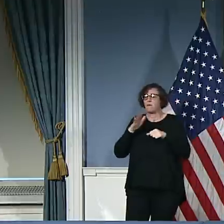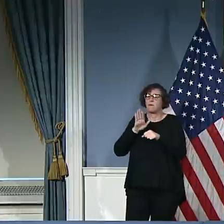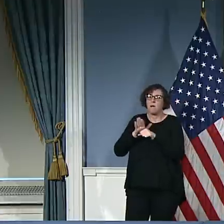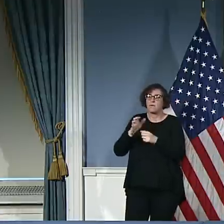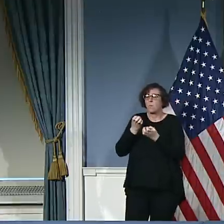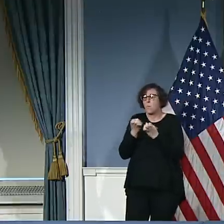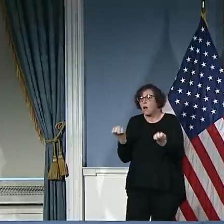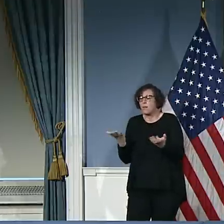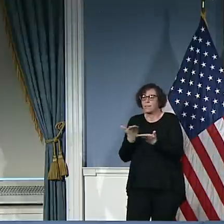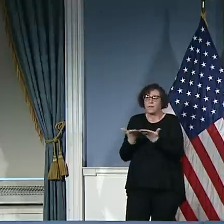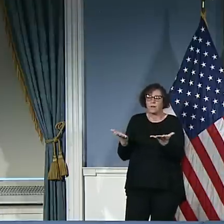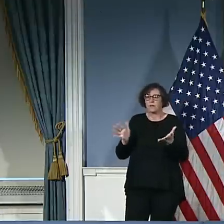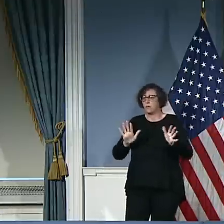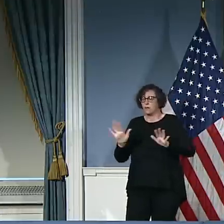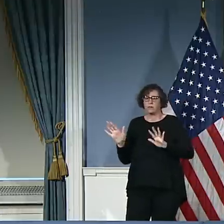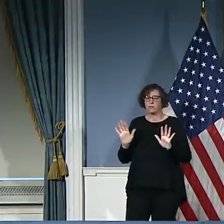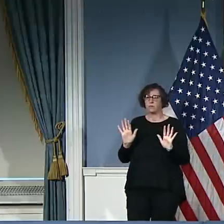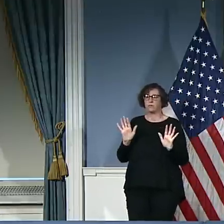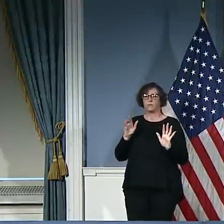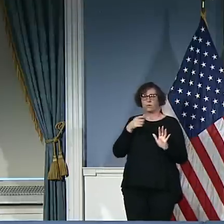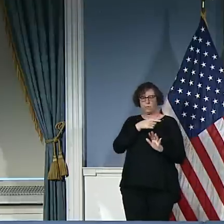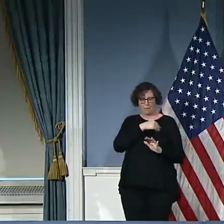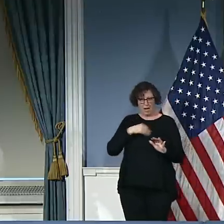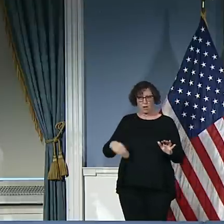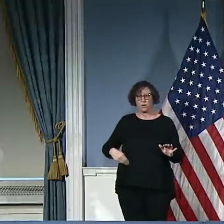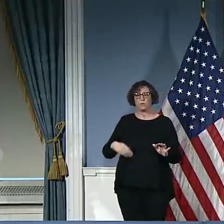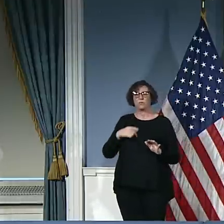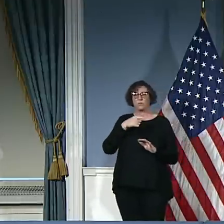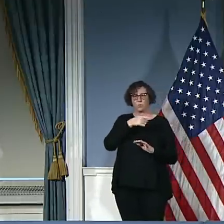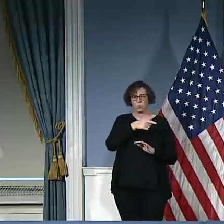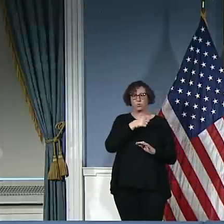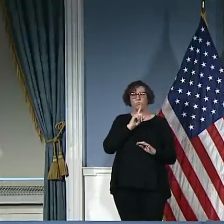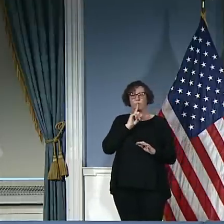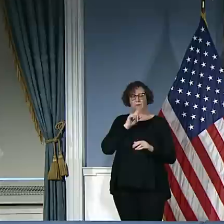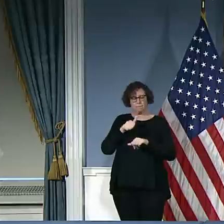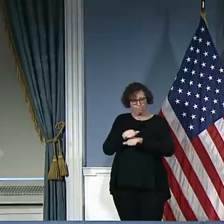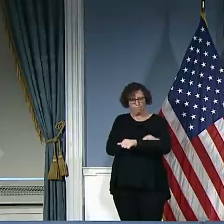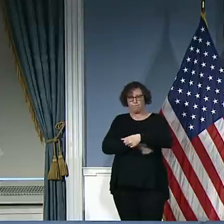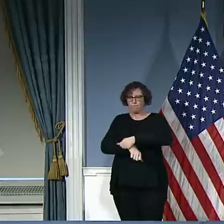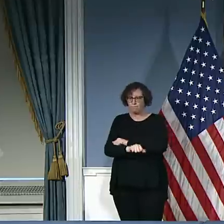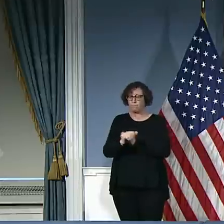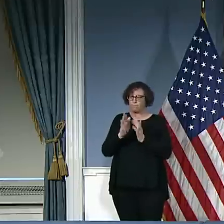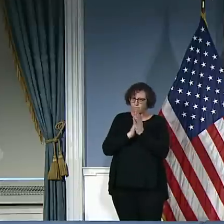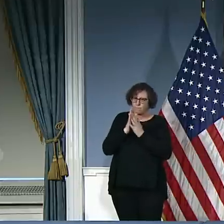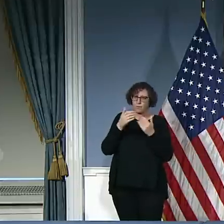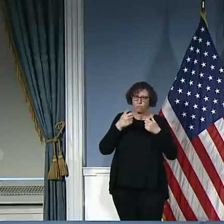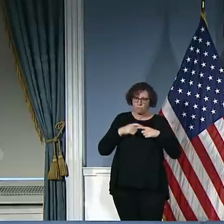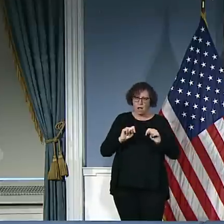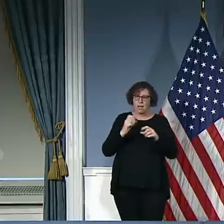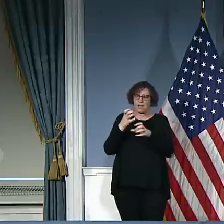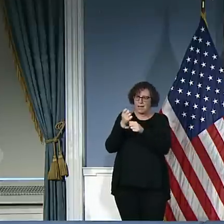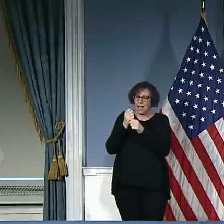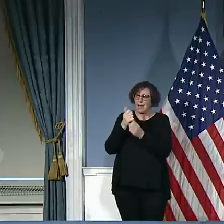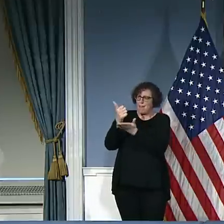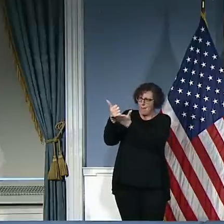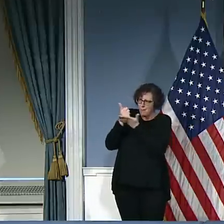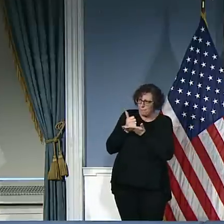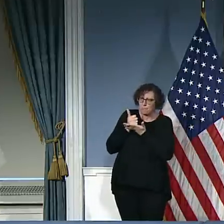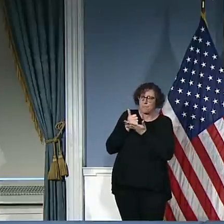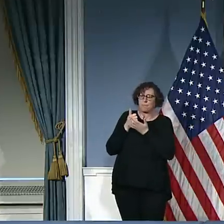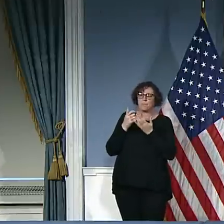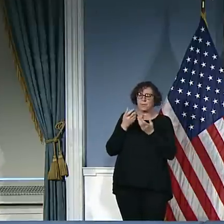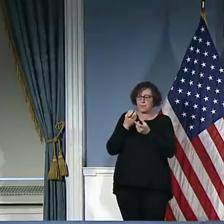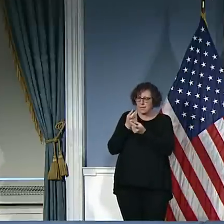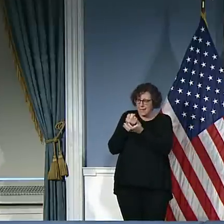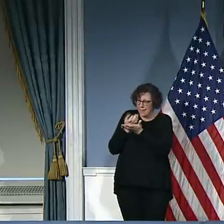resources. And I think we have to keep pushing for the necessary resources and believing in our amazing healthcare workers,